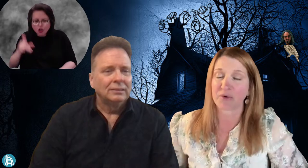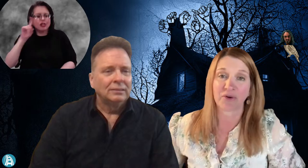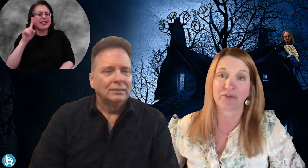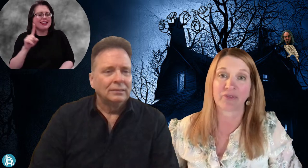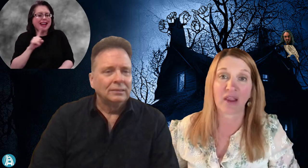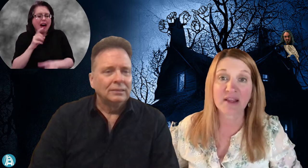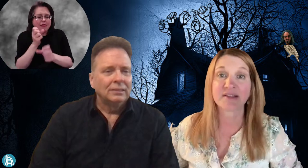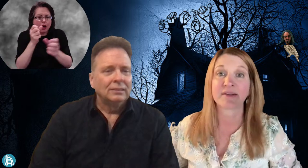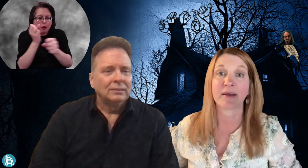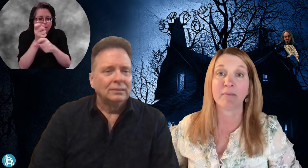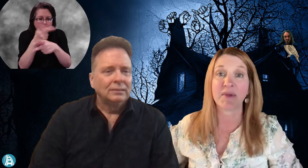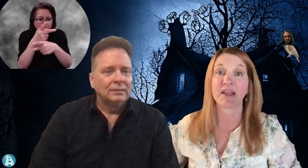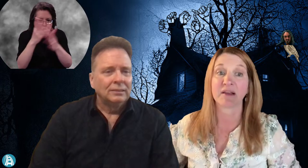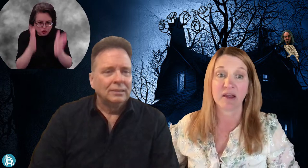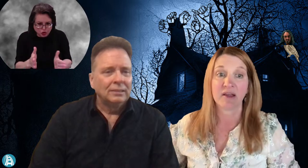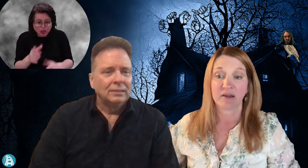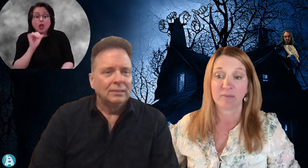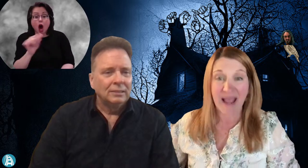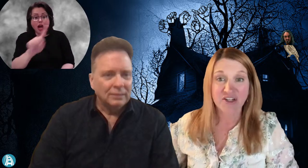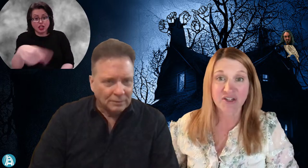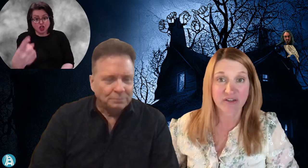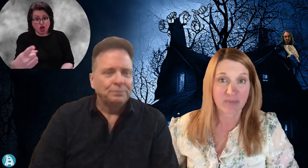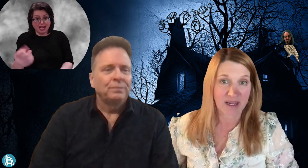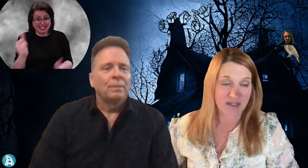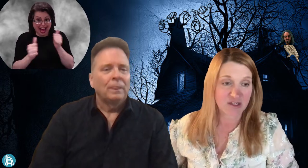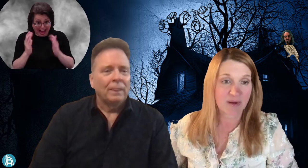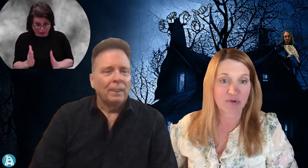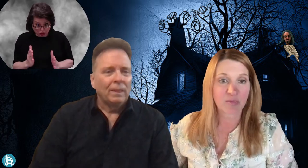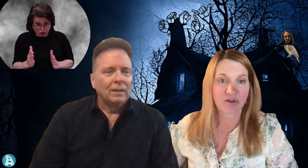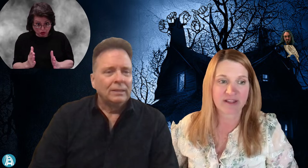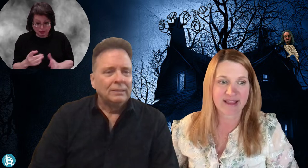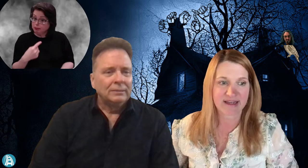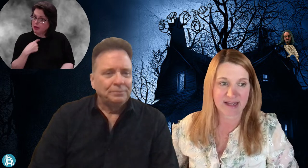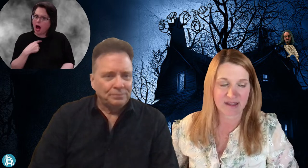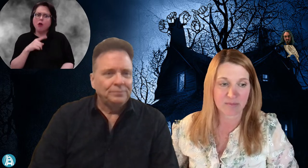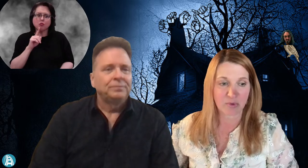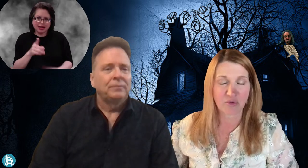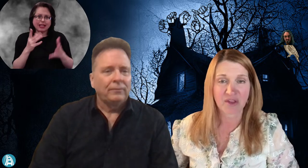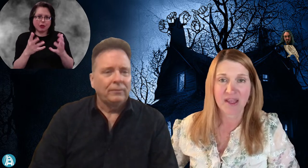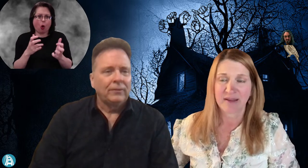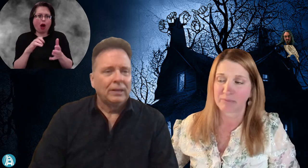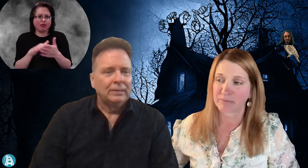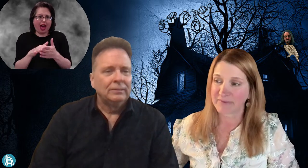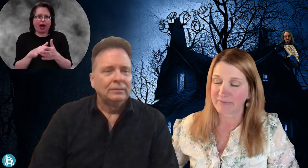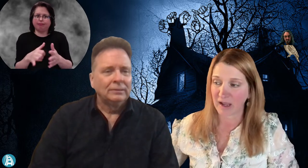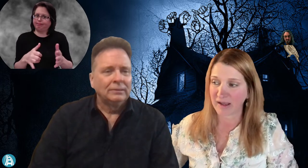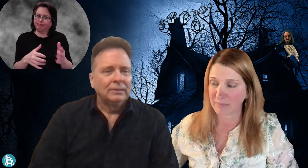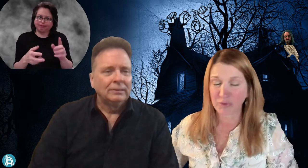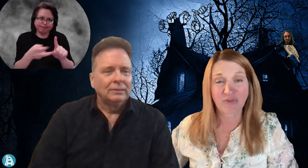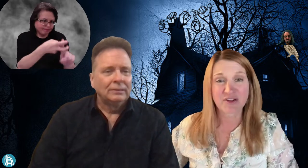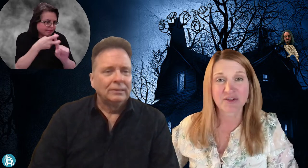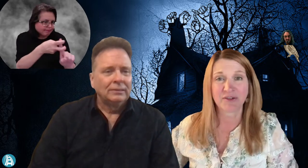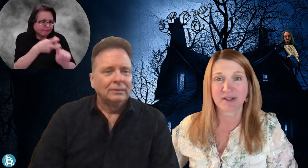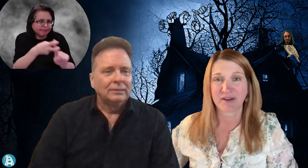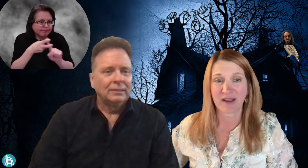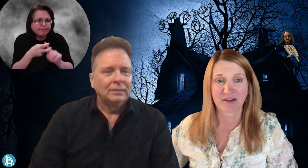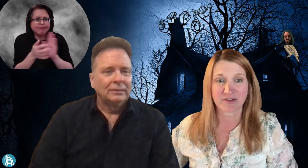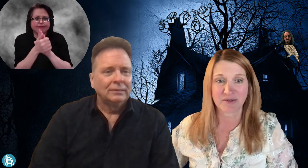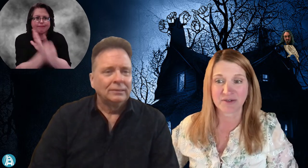of course is a big passion of mine to be able to pull in that talent. Both professional deaf actors,